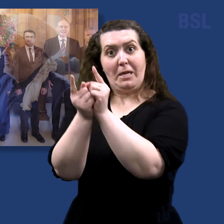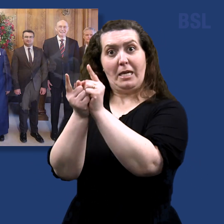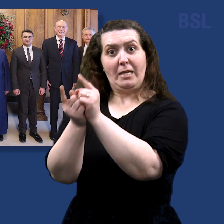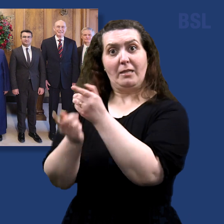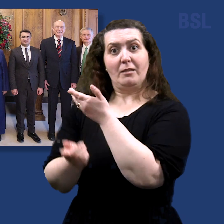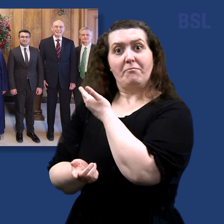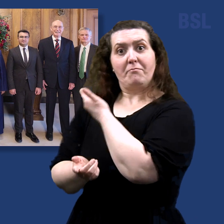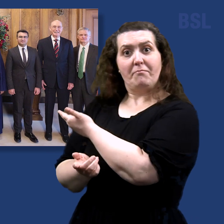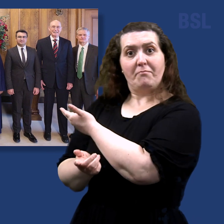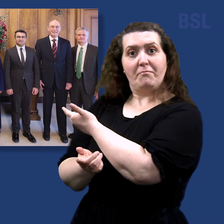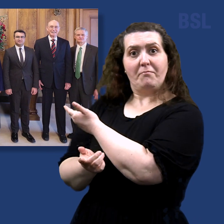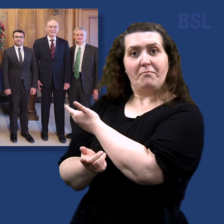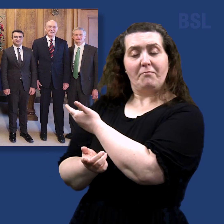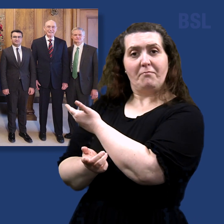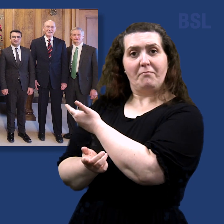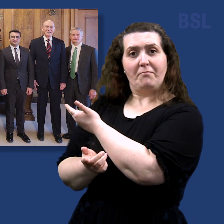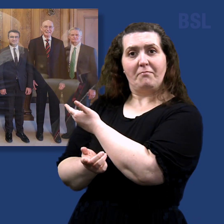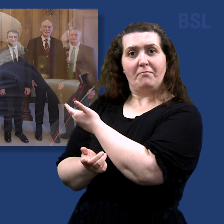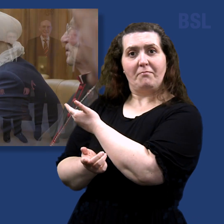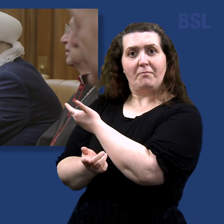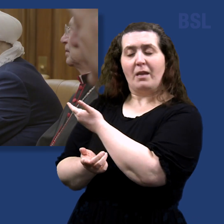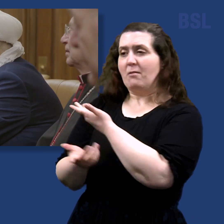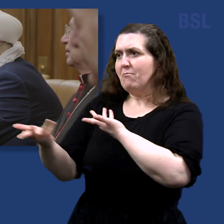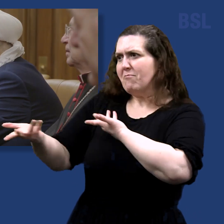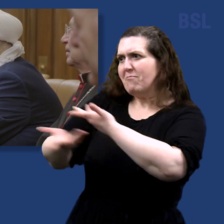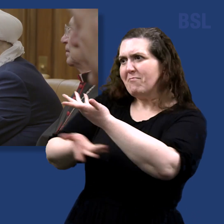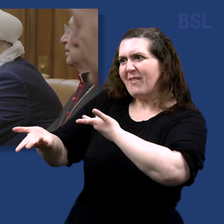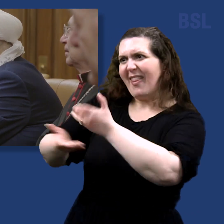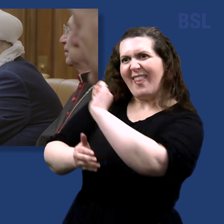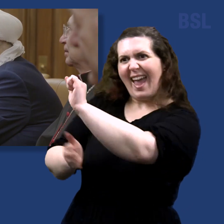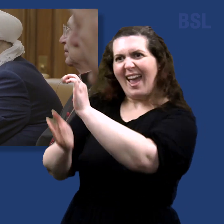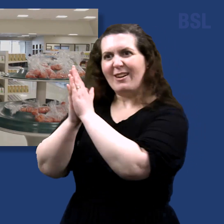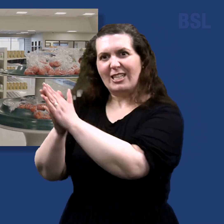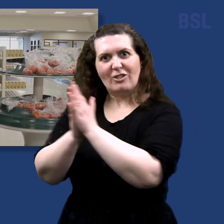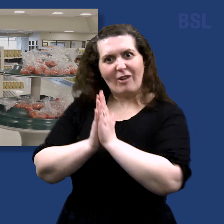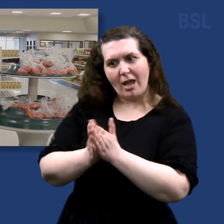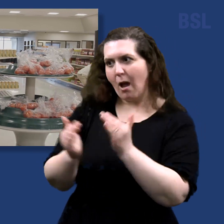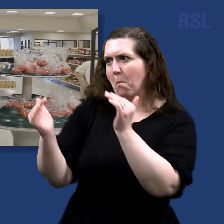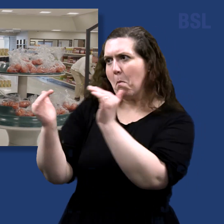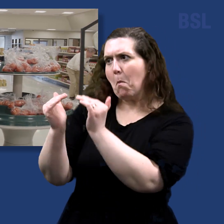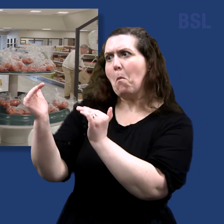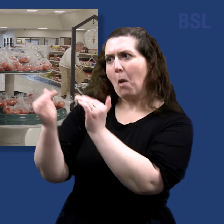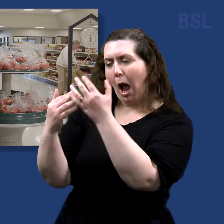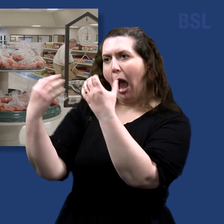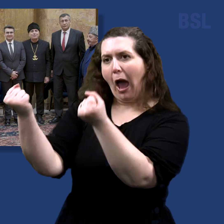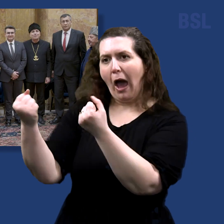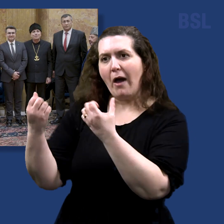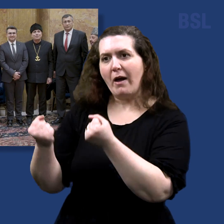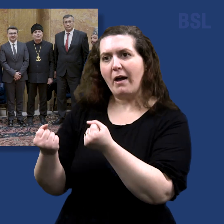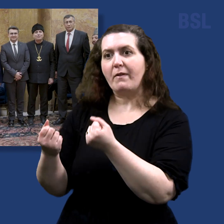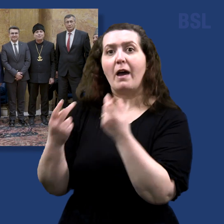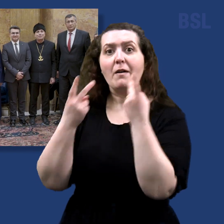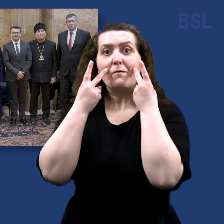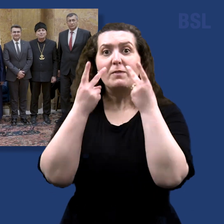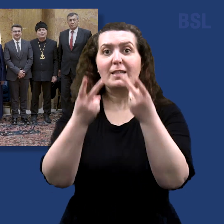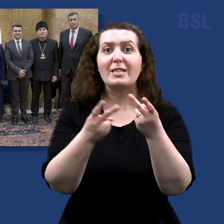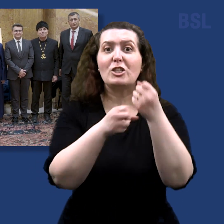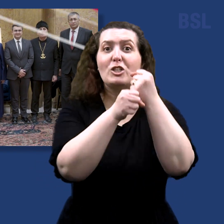Ull Islam discussed their faith's shared values. The group also toured the church headquarters, Welfare Square, and Brigham Young